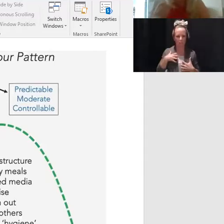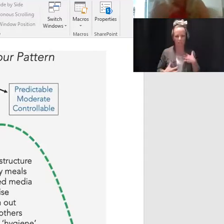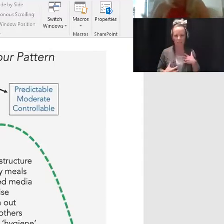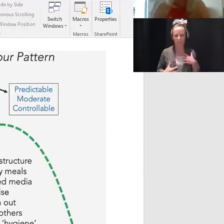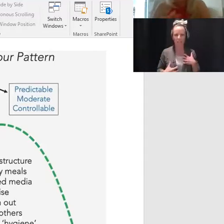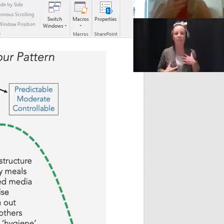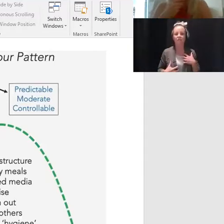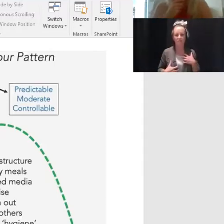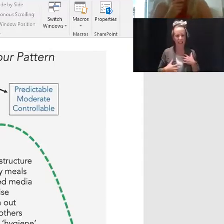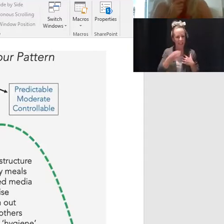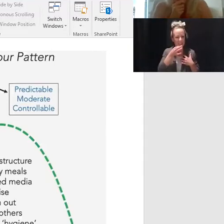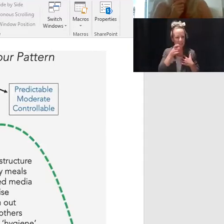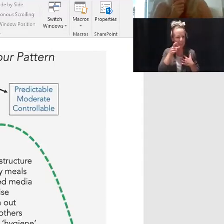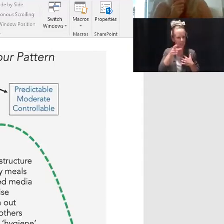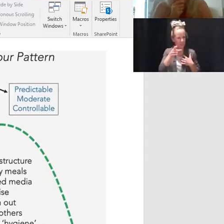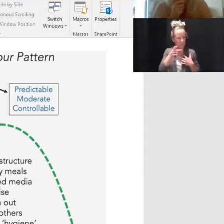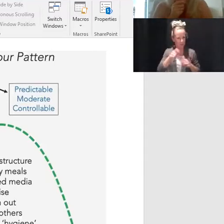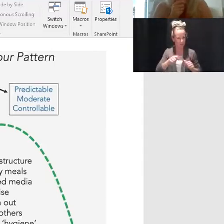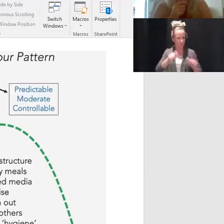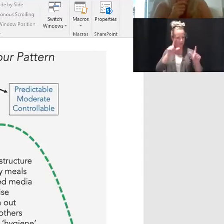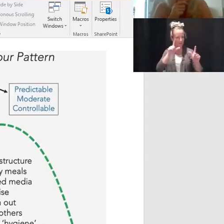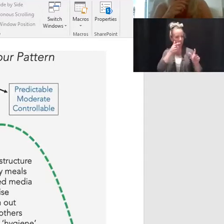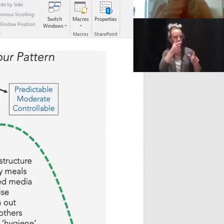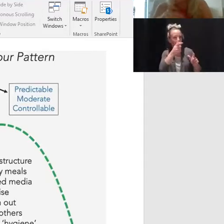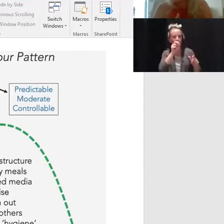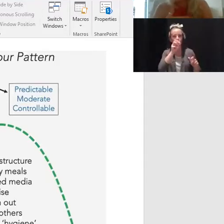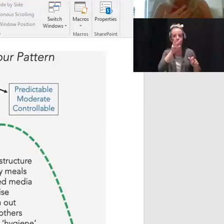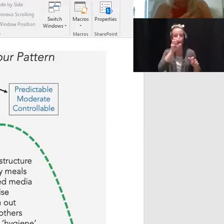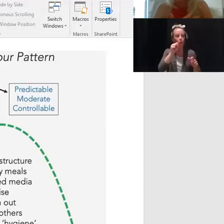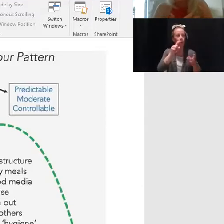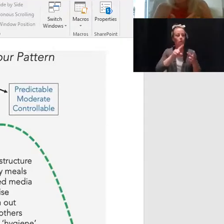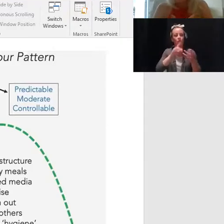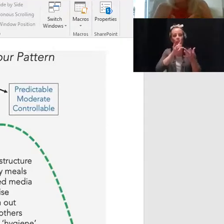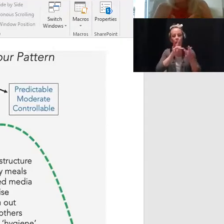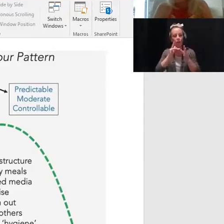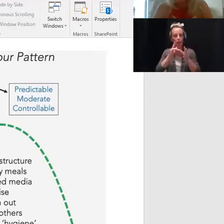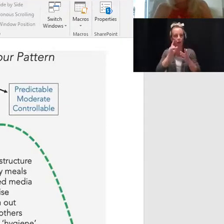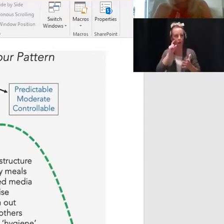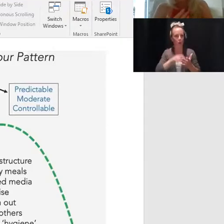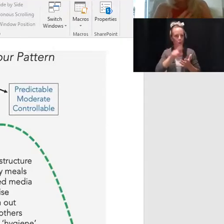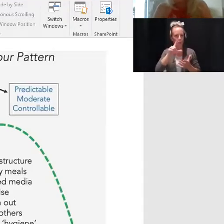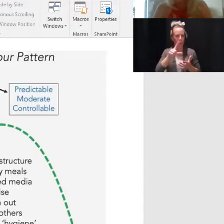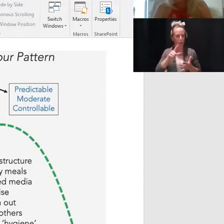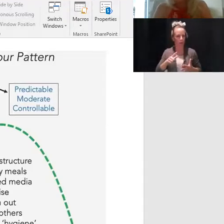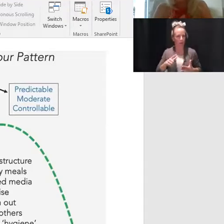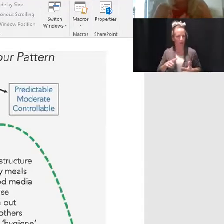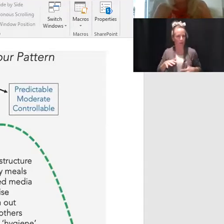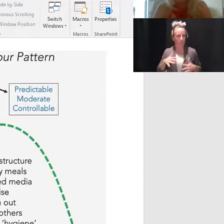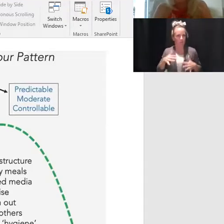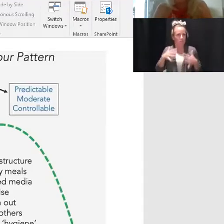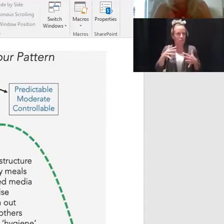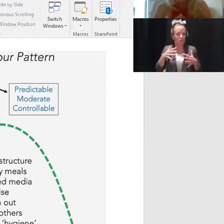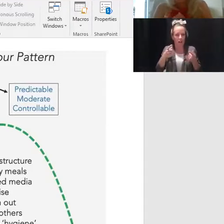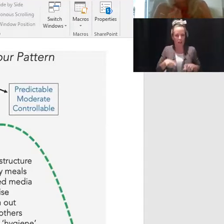as soon as you get on, you jump on news media or social media, do you notice a rise in your anxiety or tension or